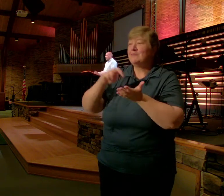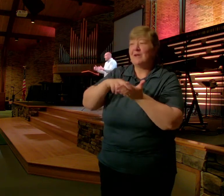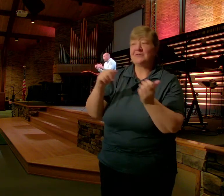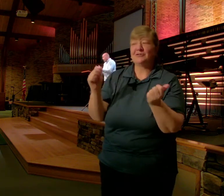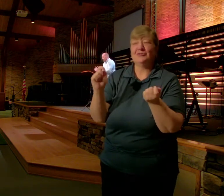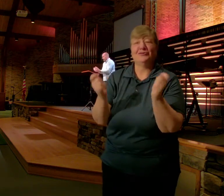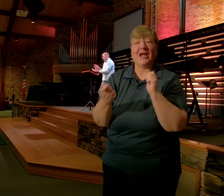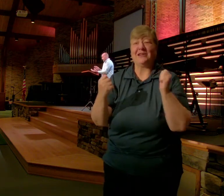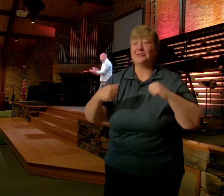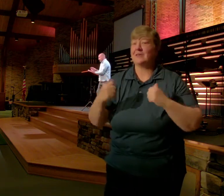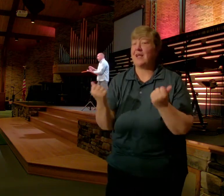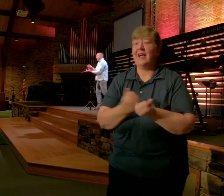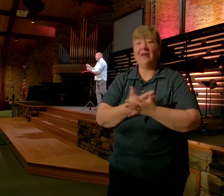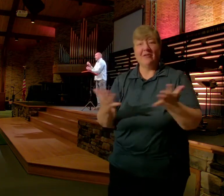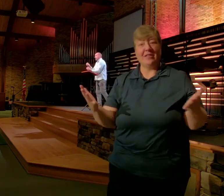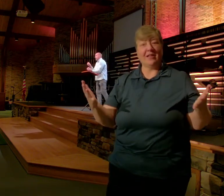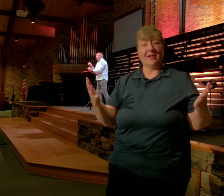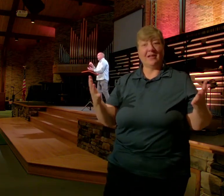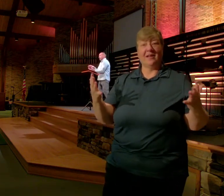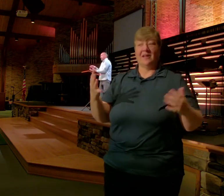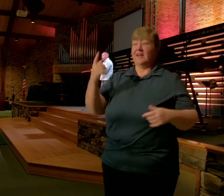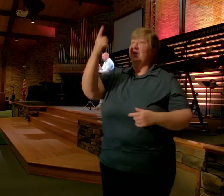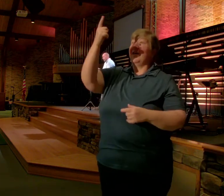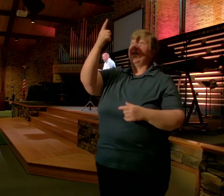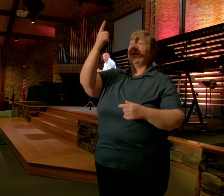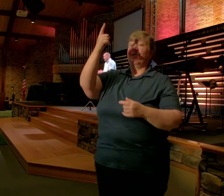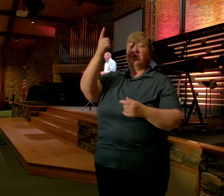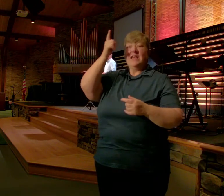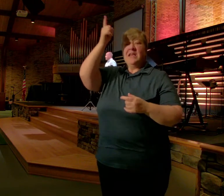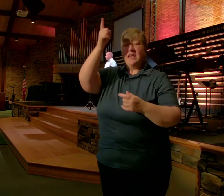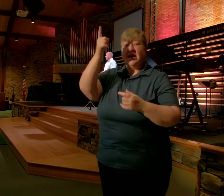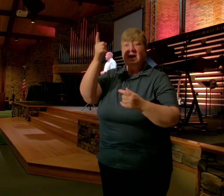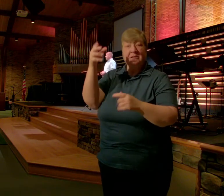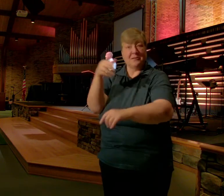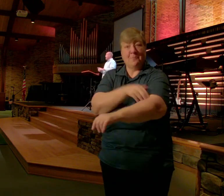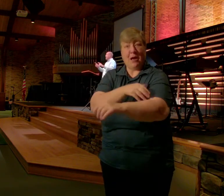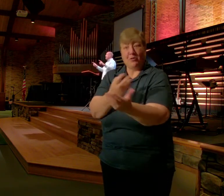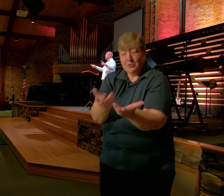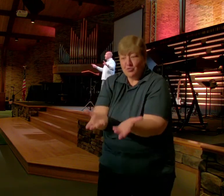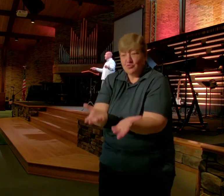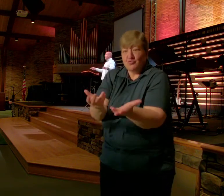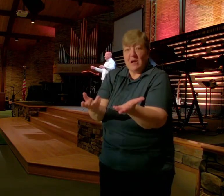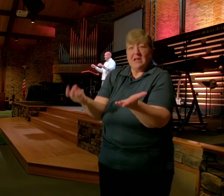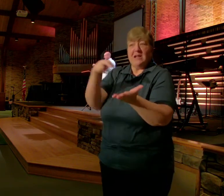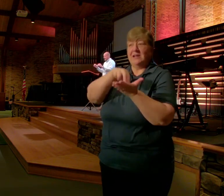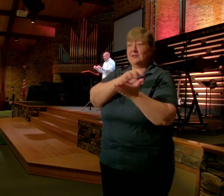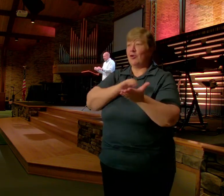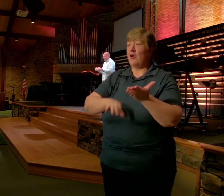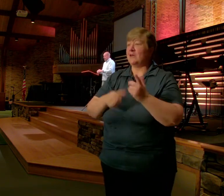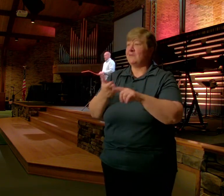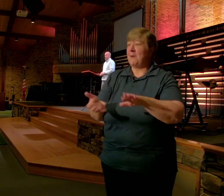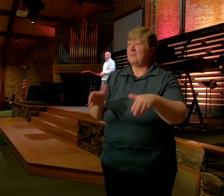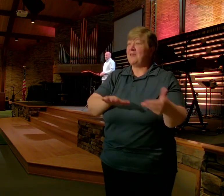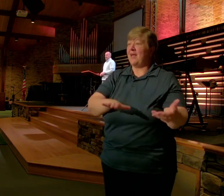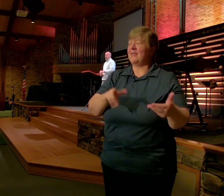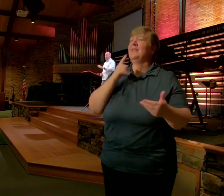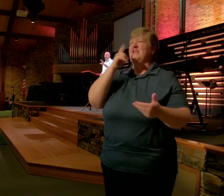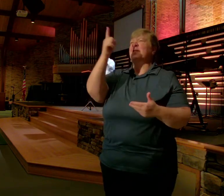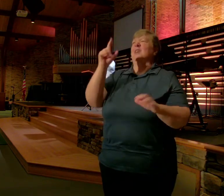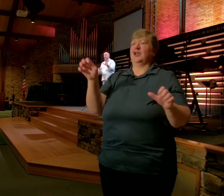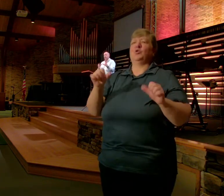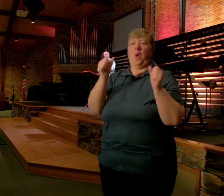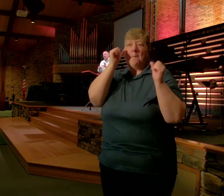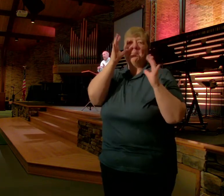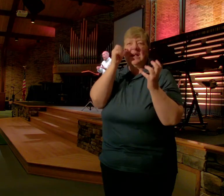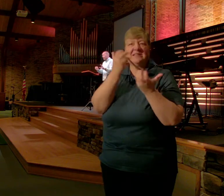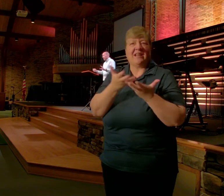You Better Believe If He Can Raise Christ From The Dead He Can Do Amazing Things Now In Your Life God Not